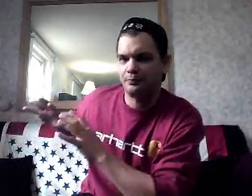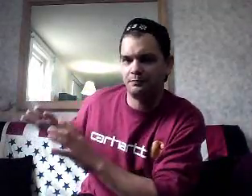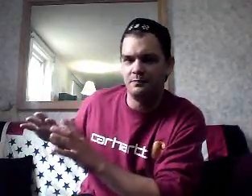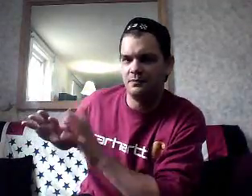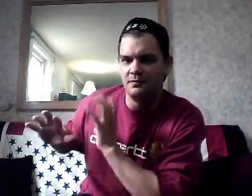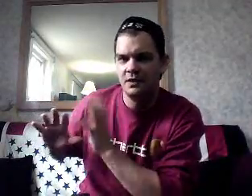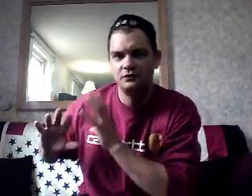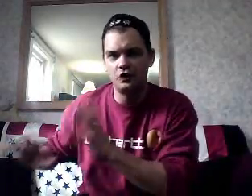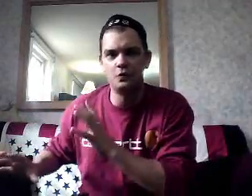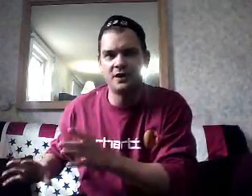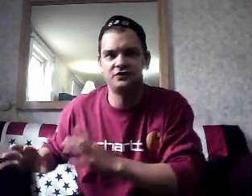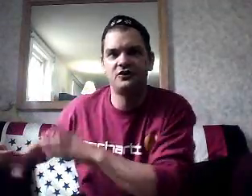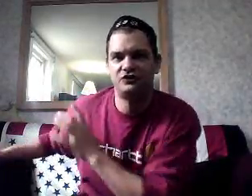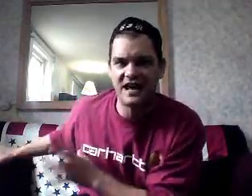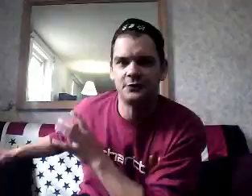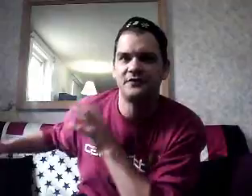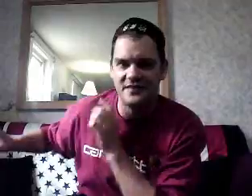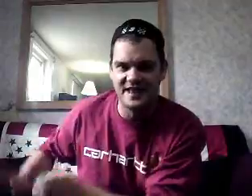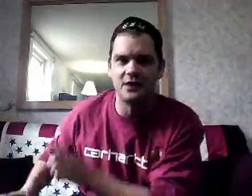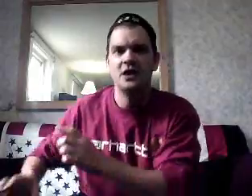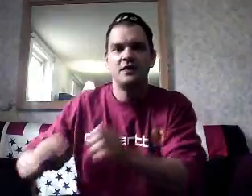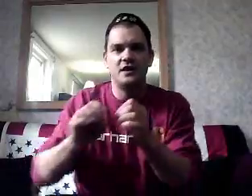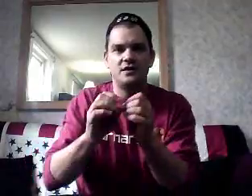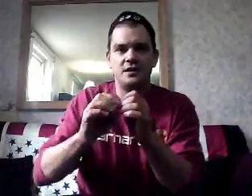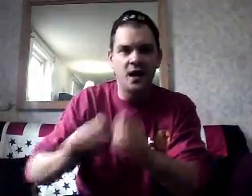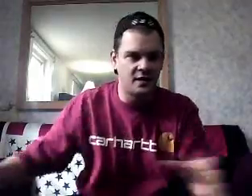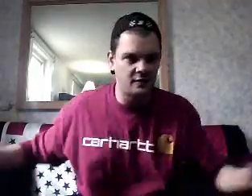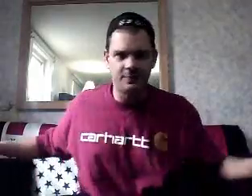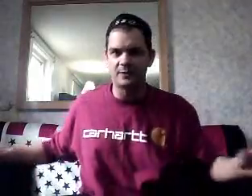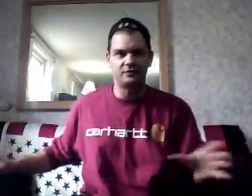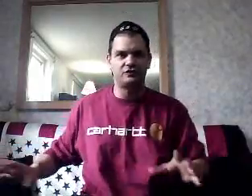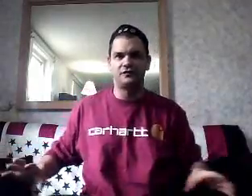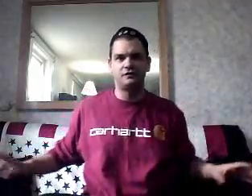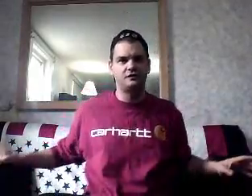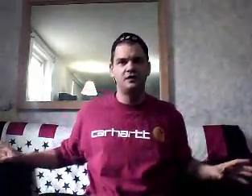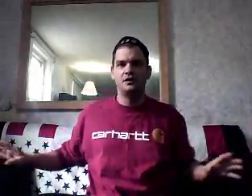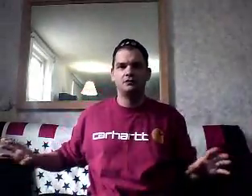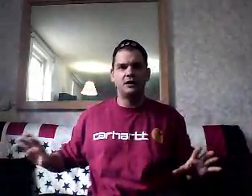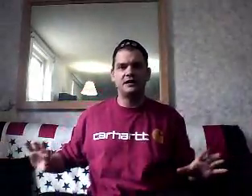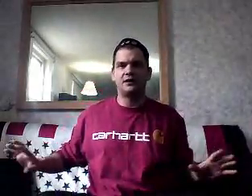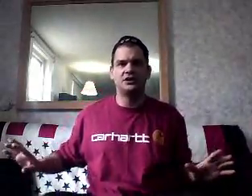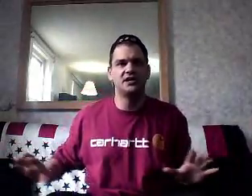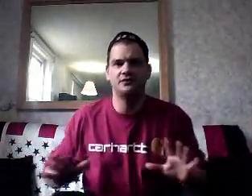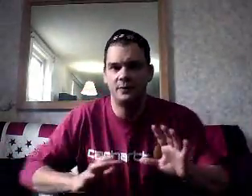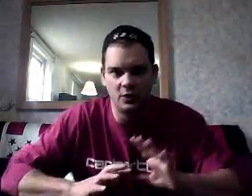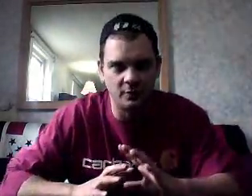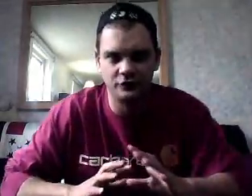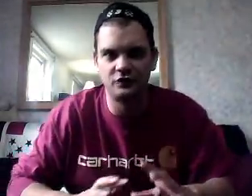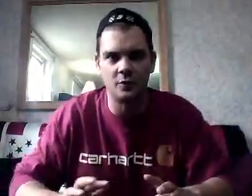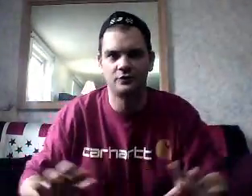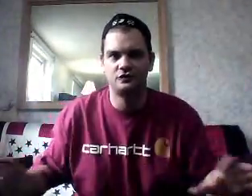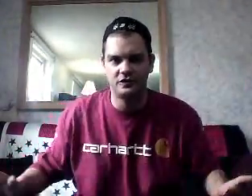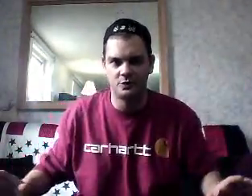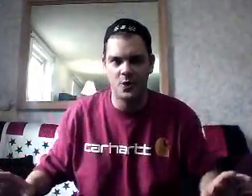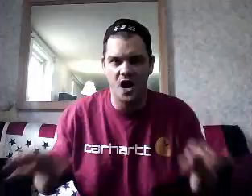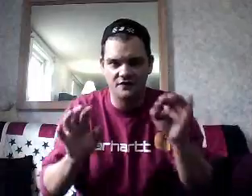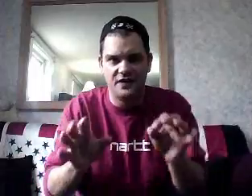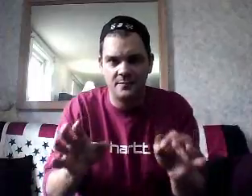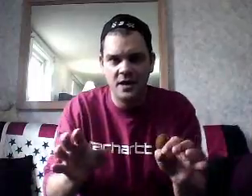too much of a shadow of a doubt that none of the public servants right now in our government, almost zero of them